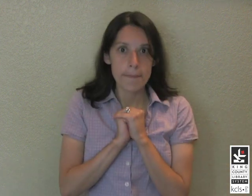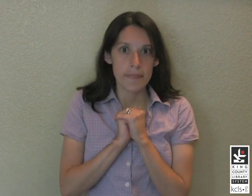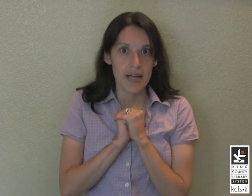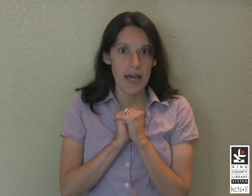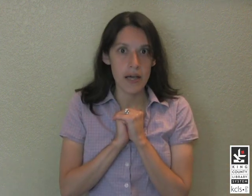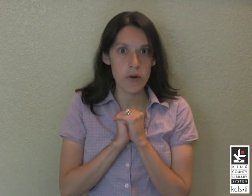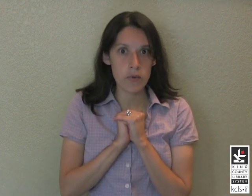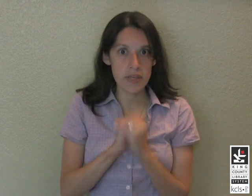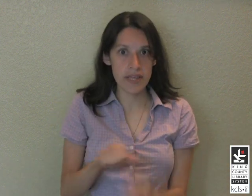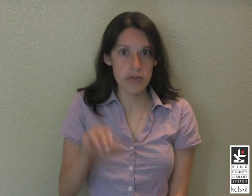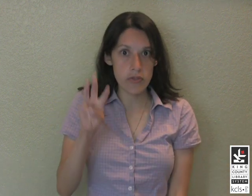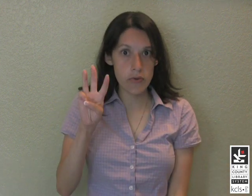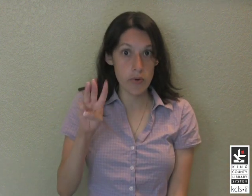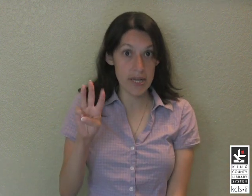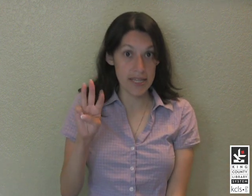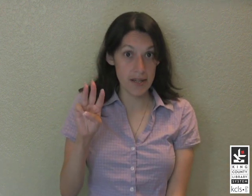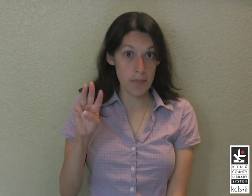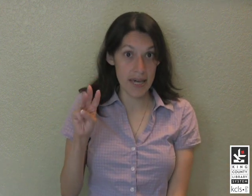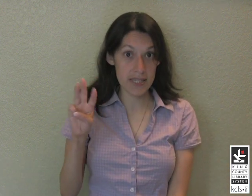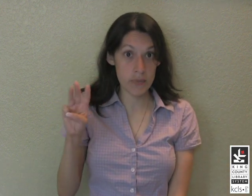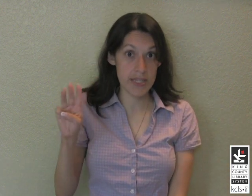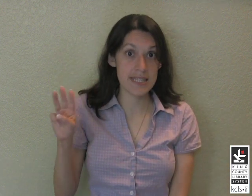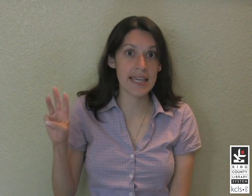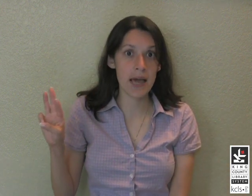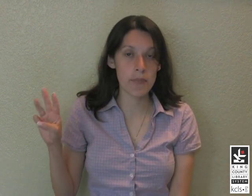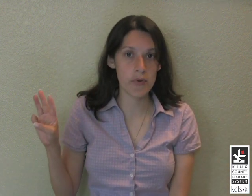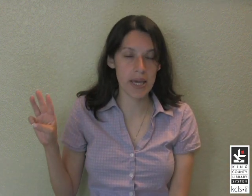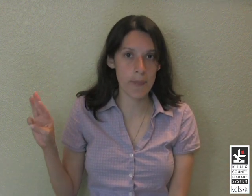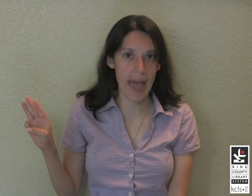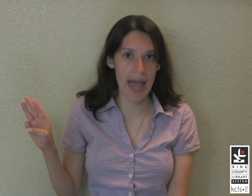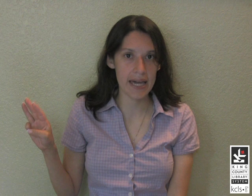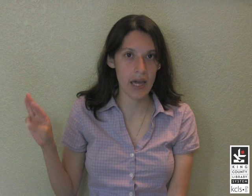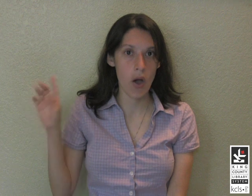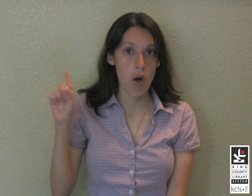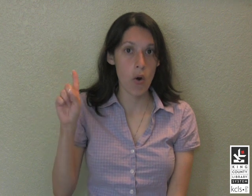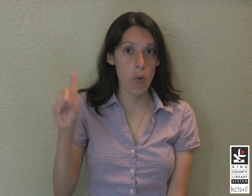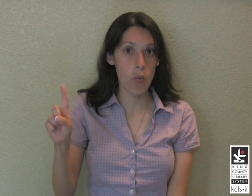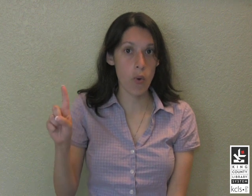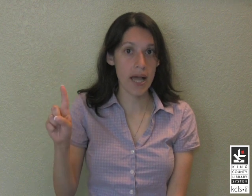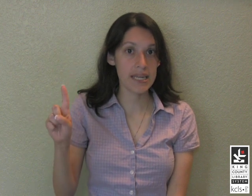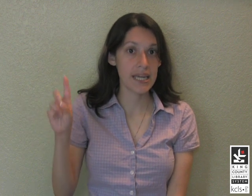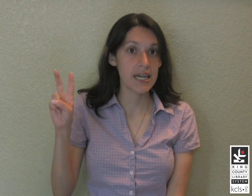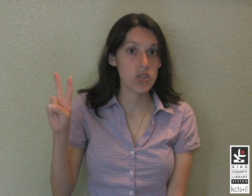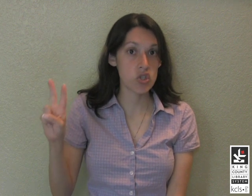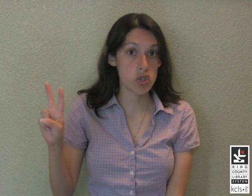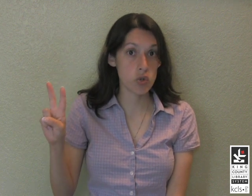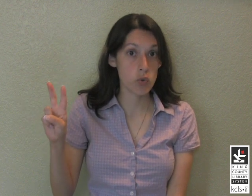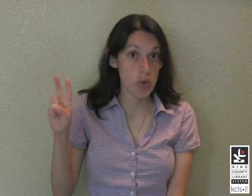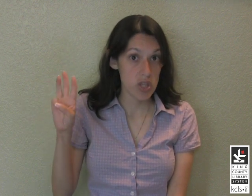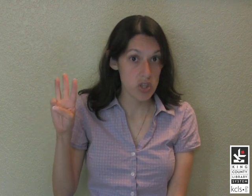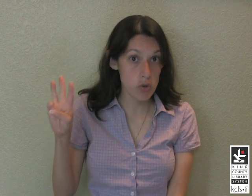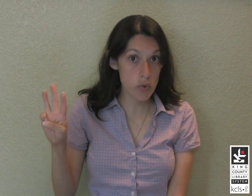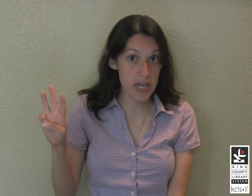And only three little mice went scampering back. One, two, three,